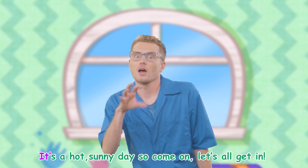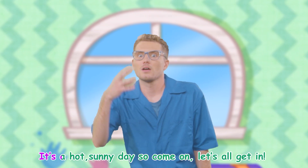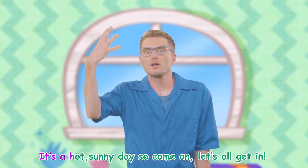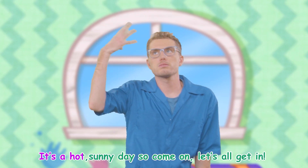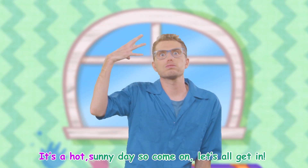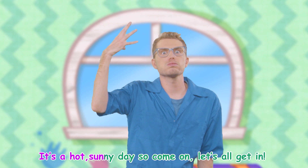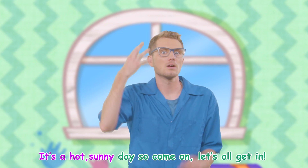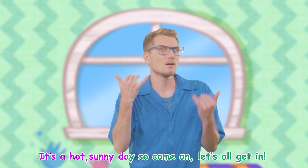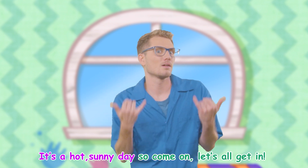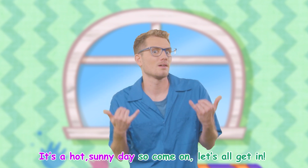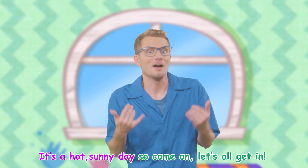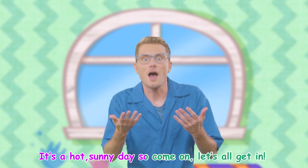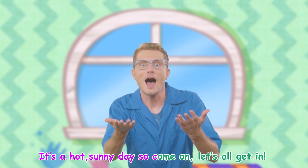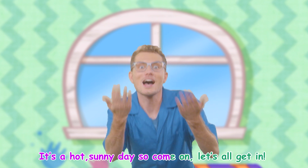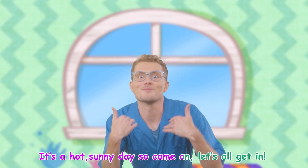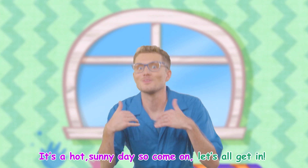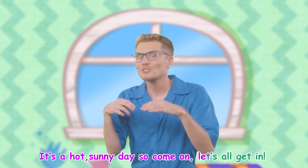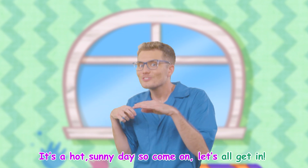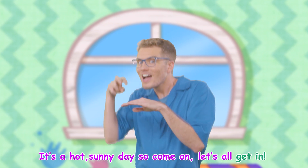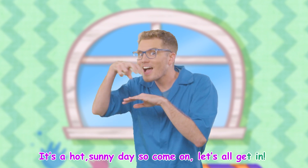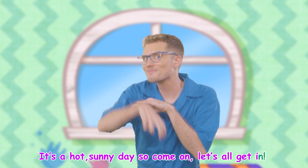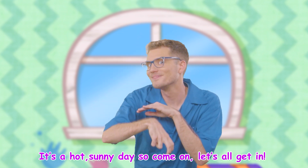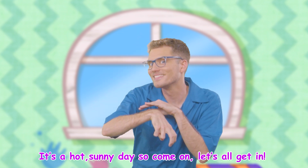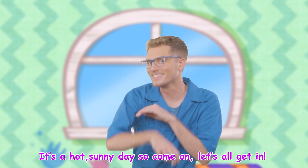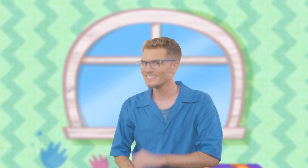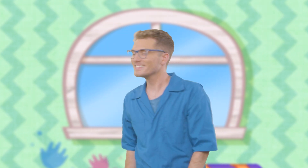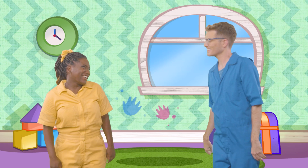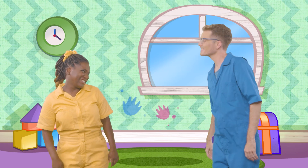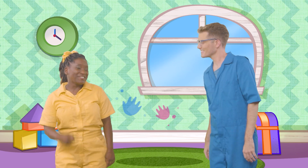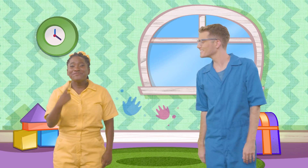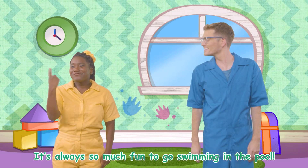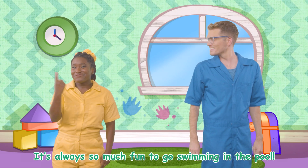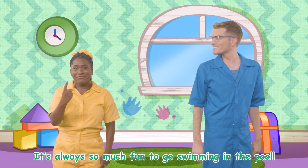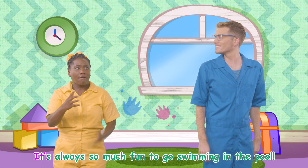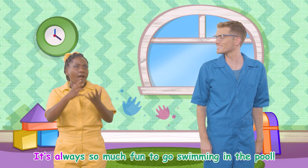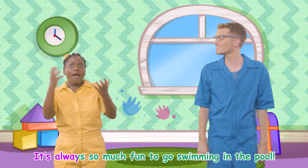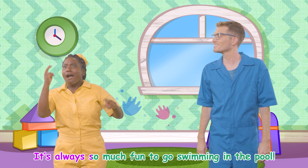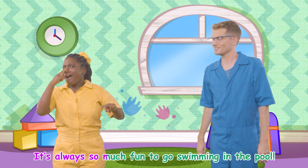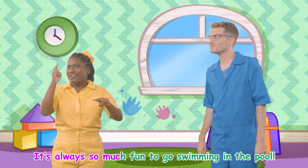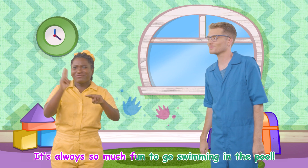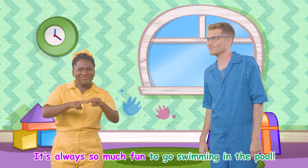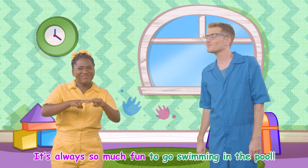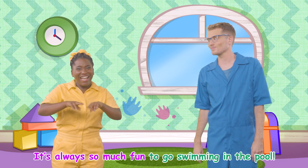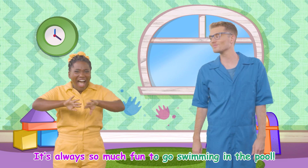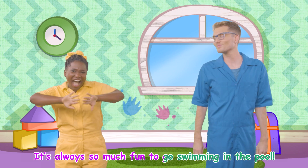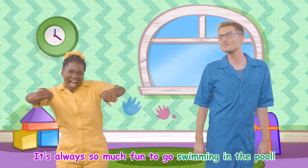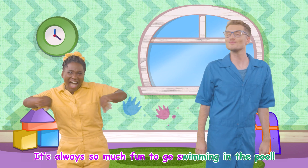hot sunny day, so come on, let's all get in It's always so much fun to go